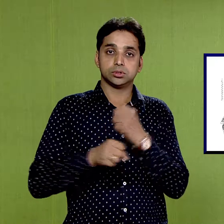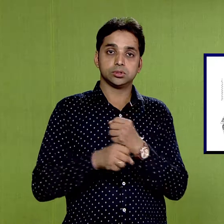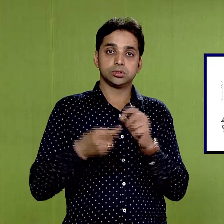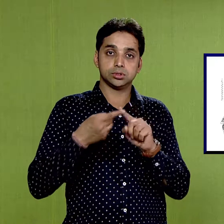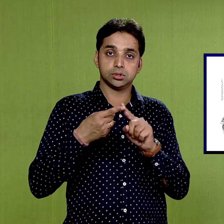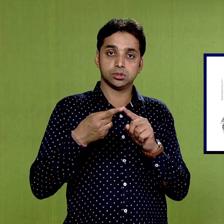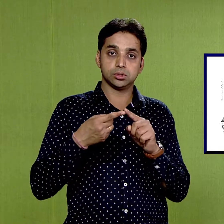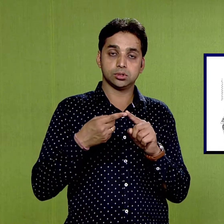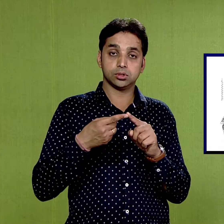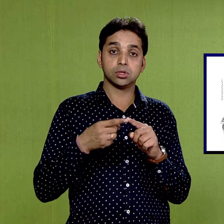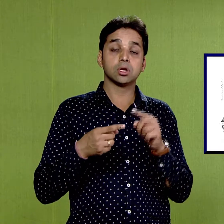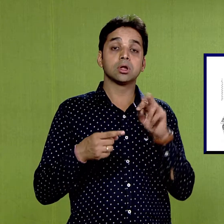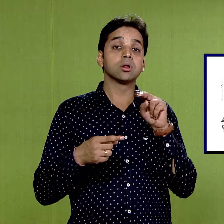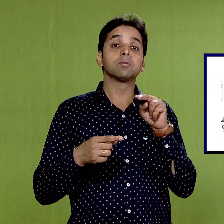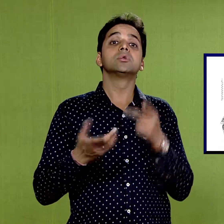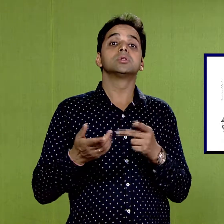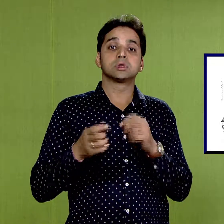terra verte, is geru mati color,